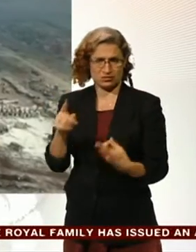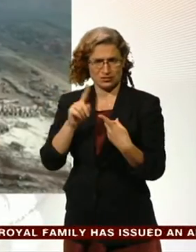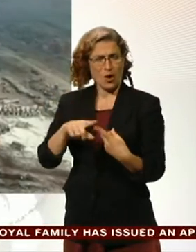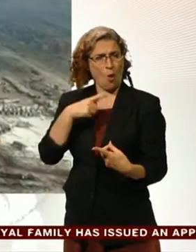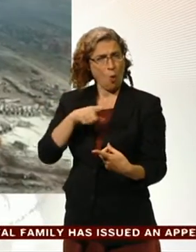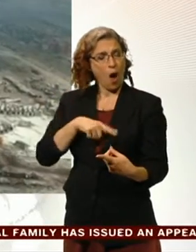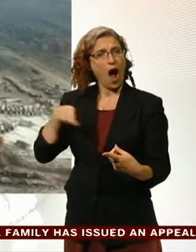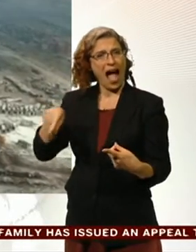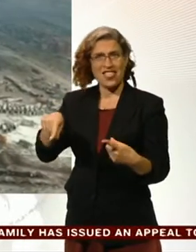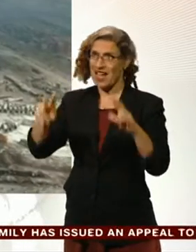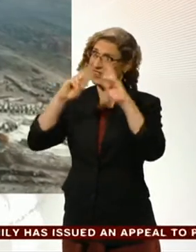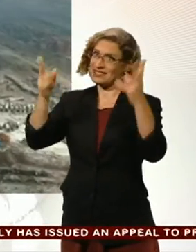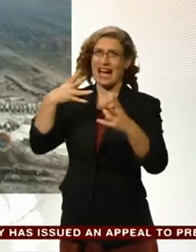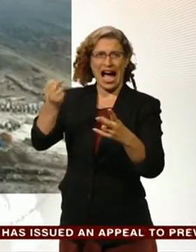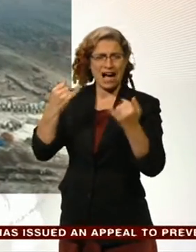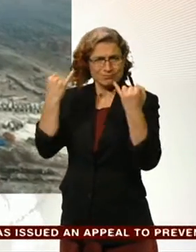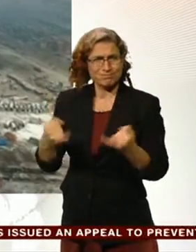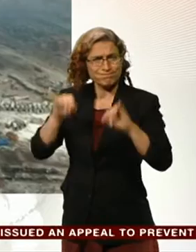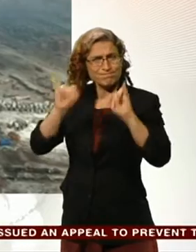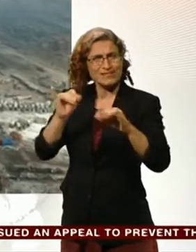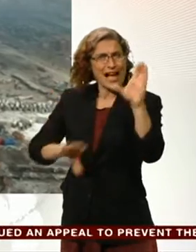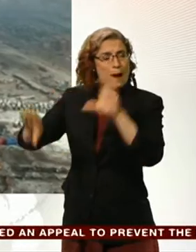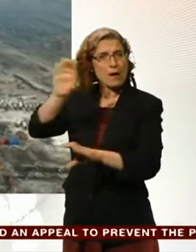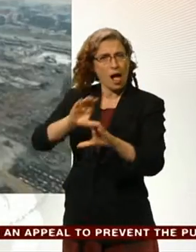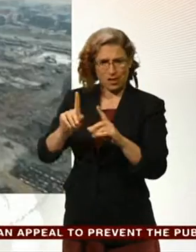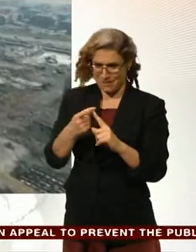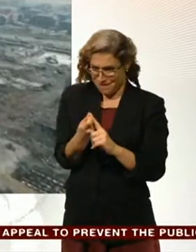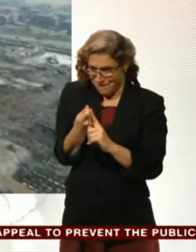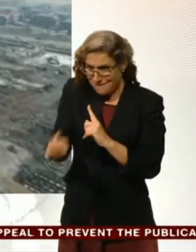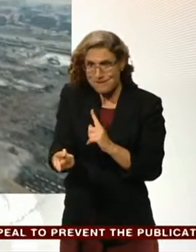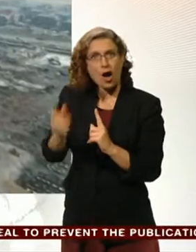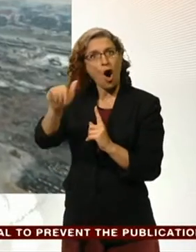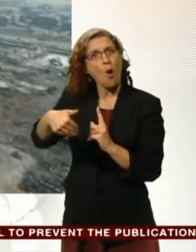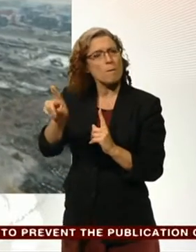containing such dangerous chemicals built so close to people's homes?